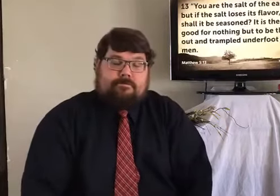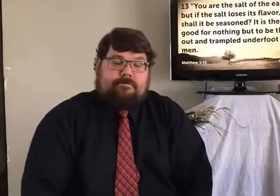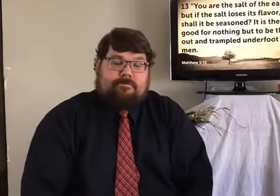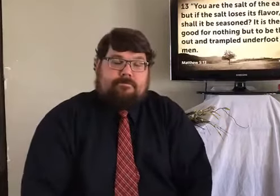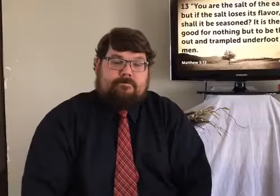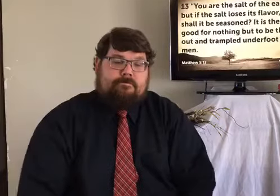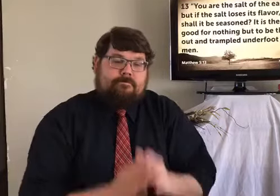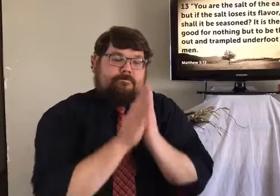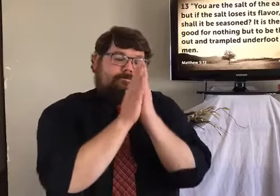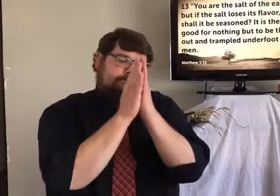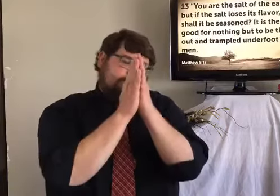by men.